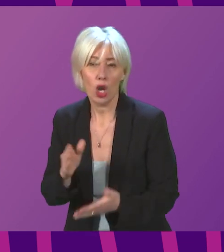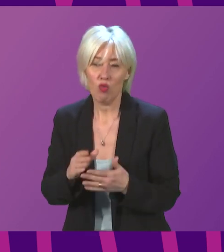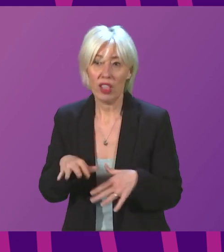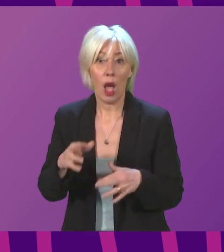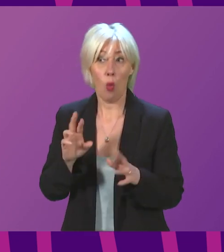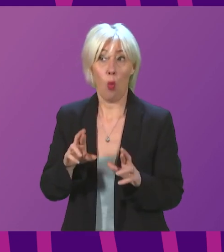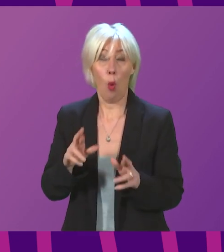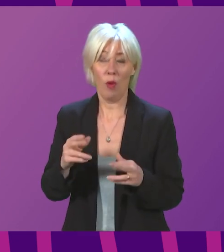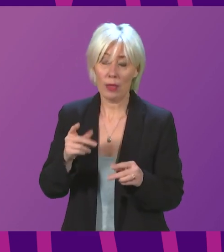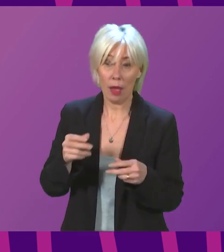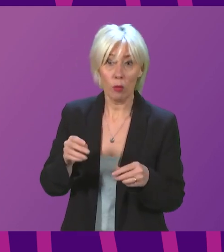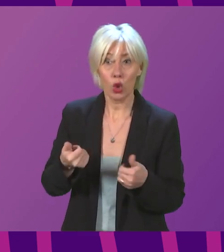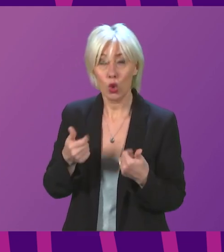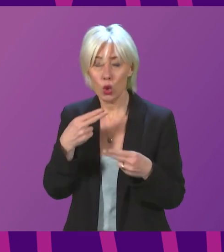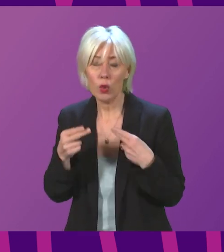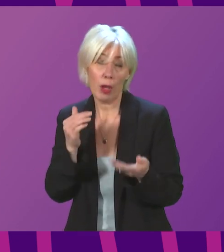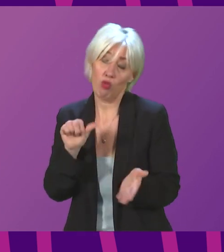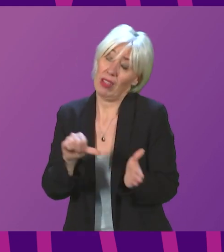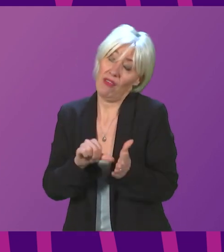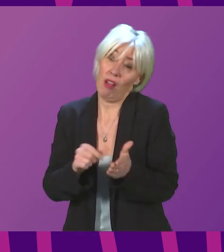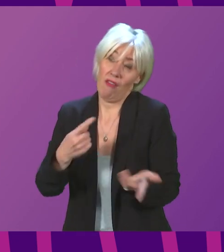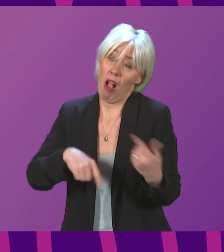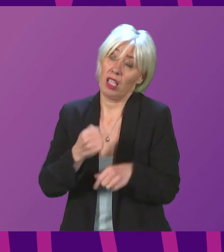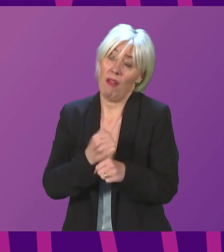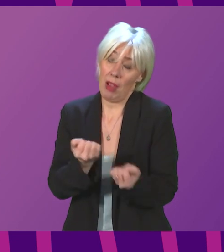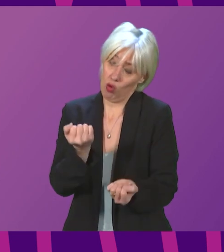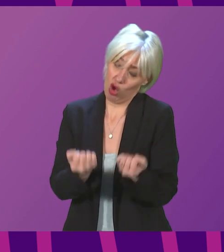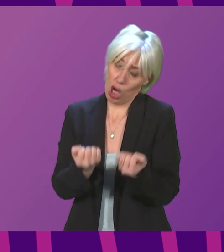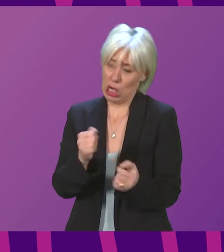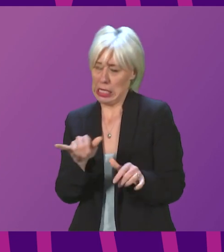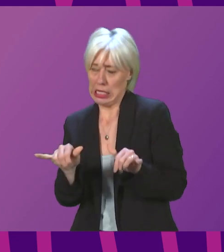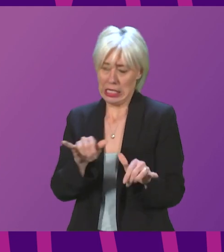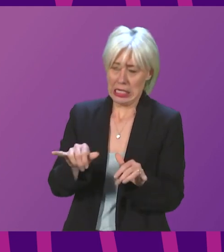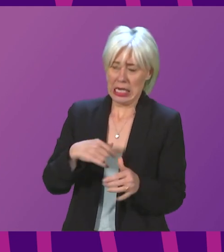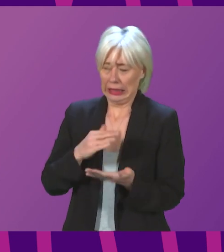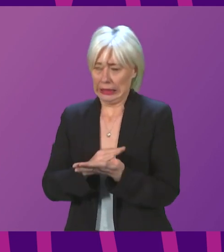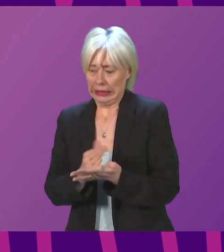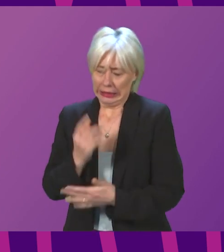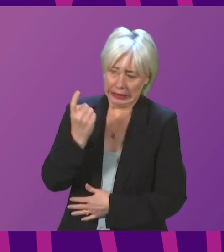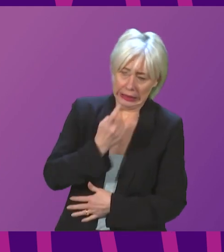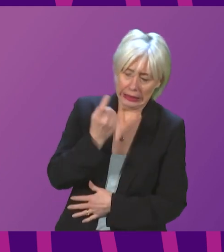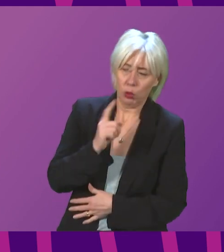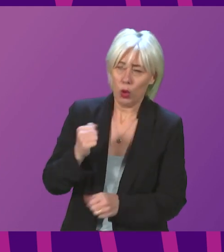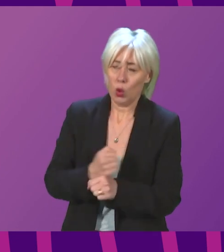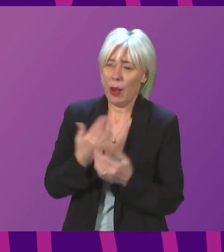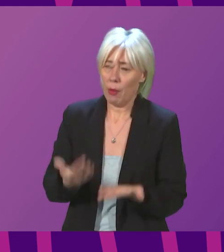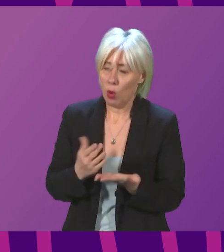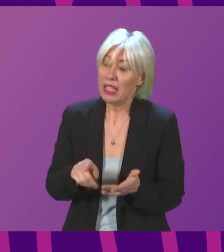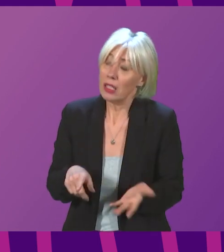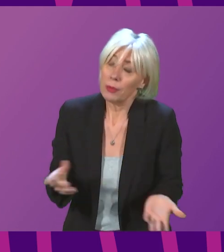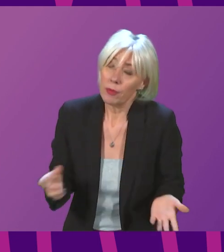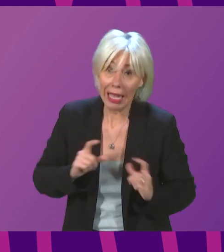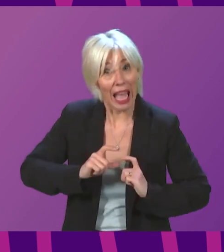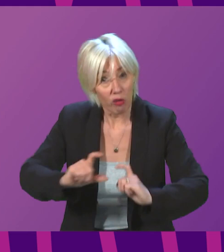good news on Omicron. So these are really difficult judgments. They require really careful deliberation, and that's what the Scottish Government is going to